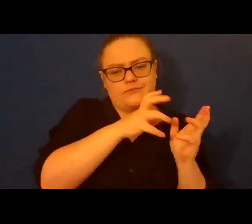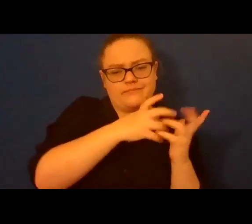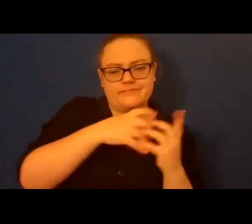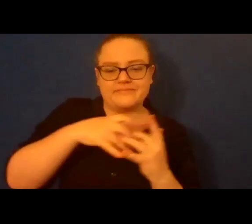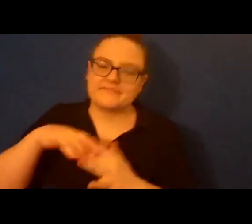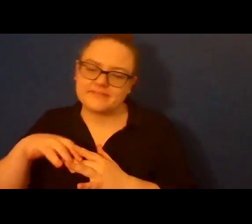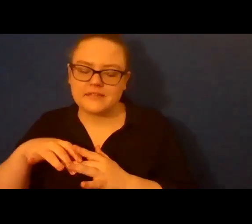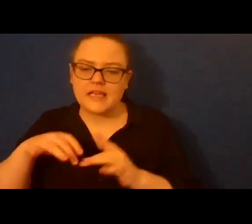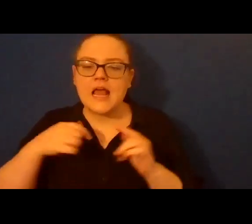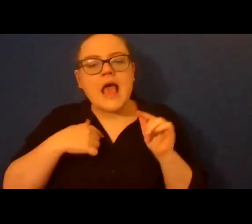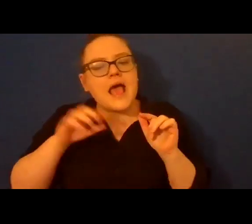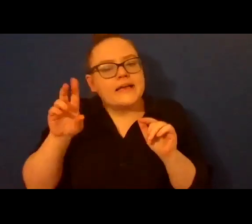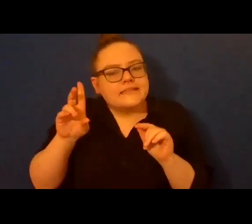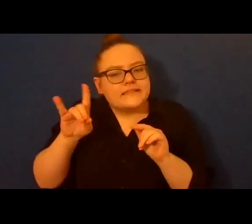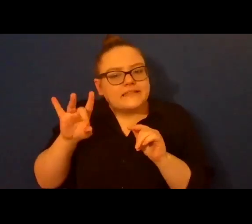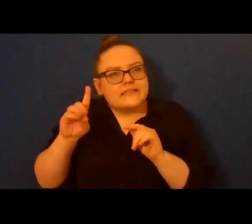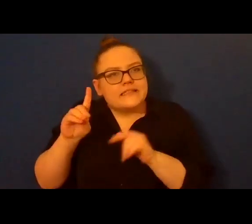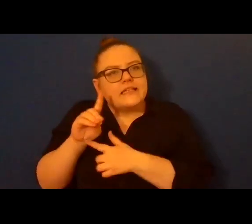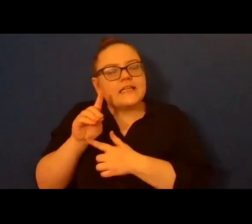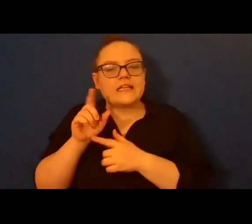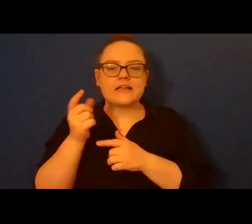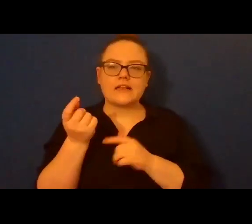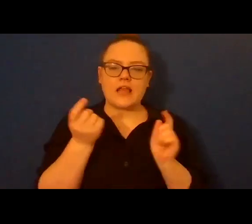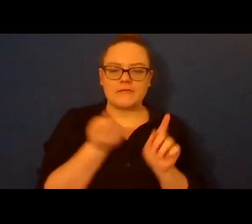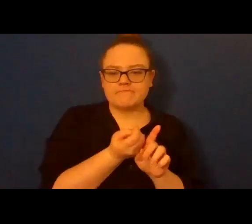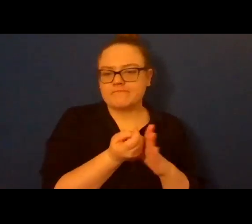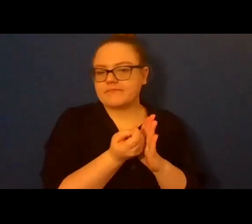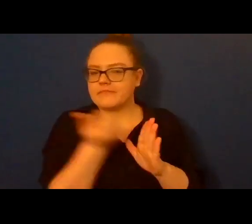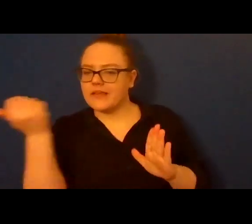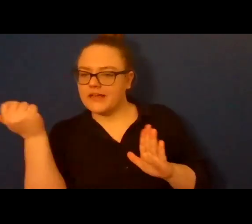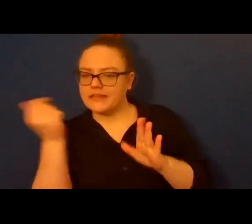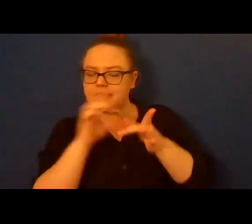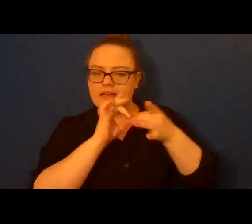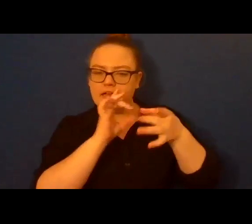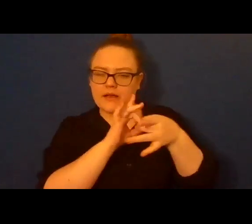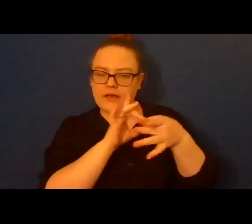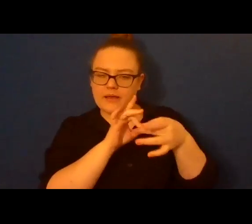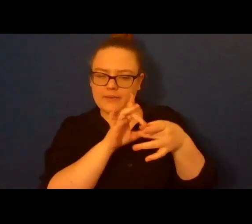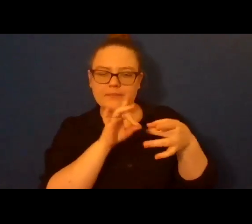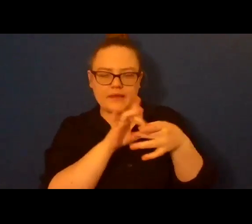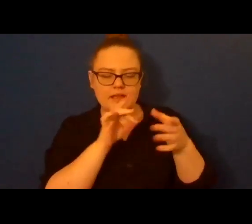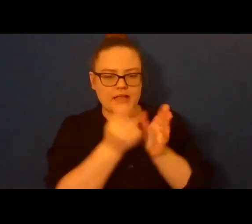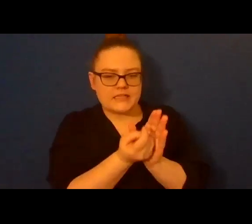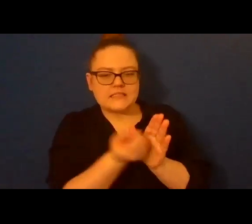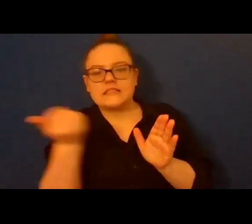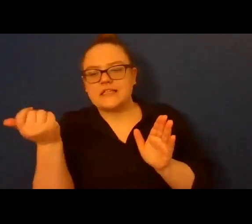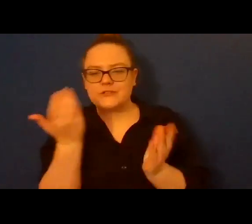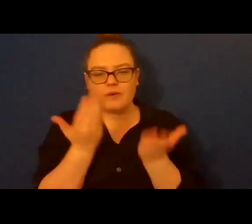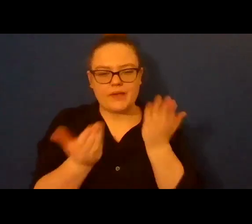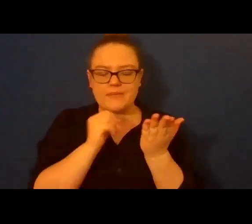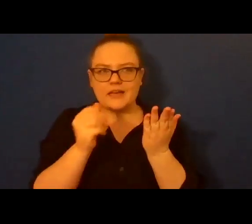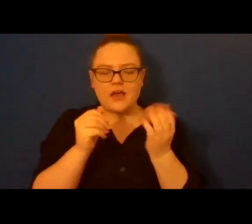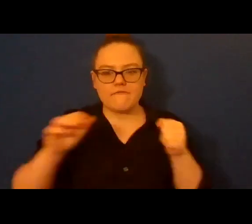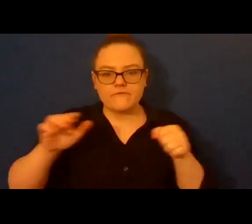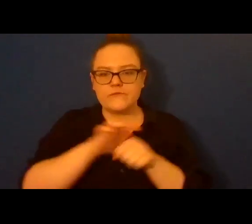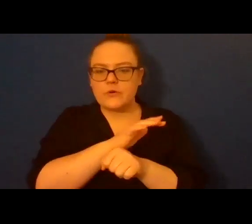all of the narrative sinew out of this essay. So it might not entirely make sense.